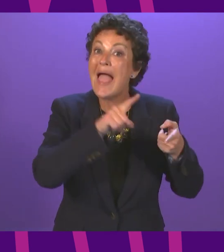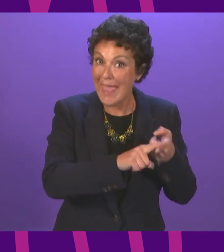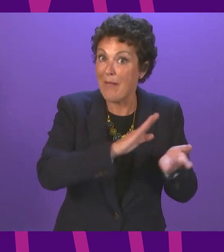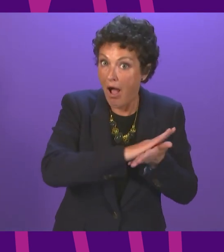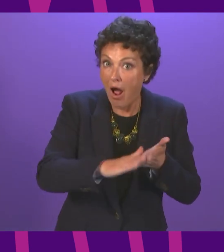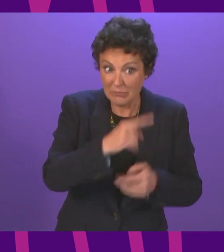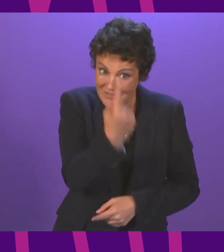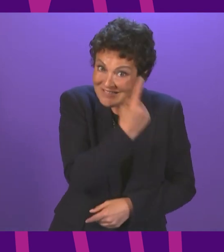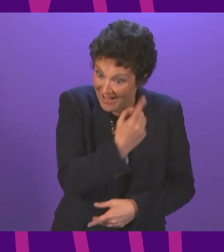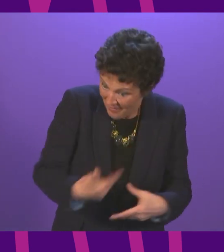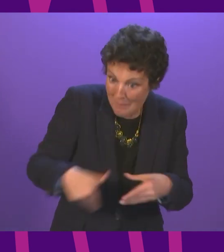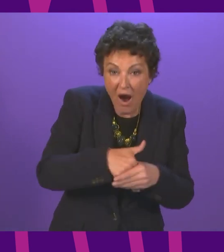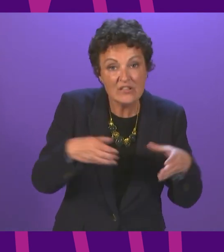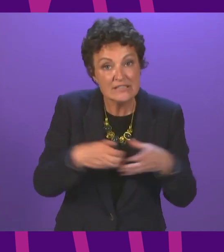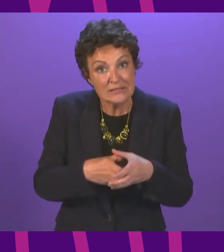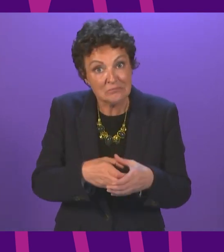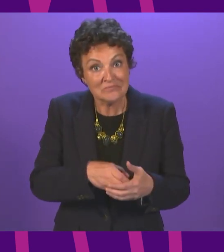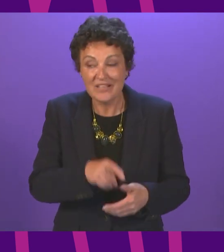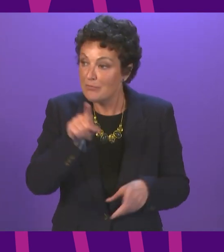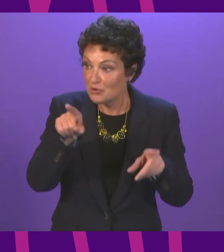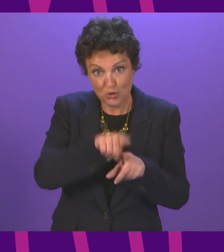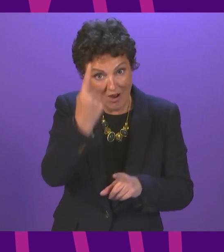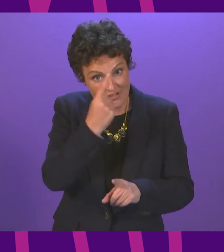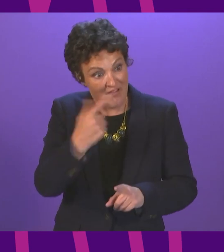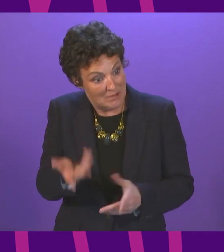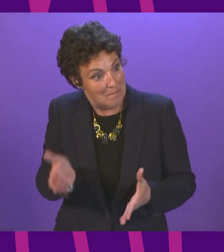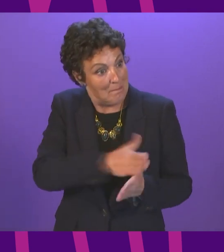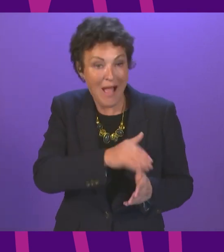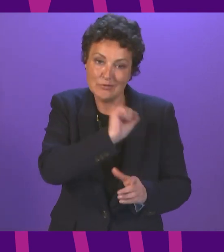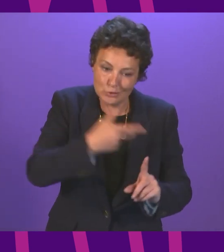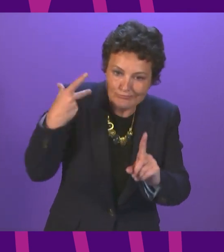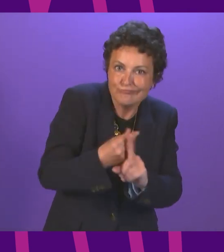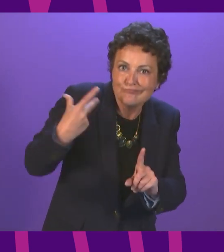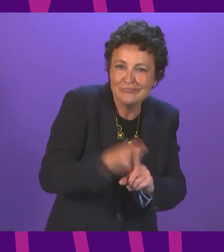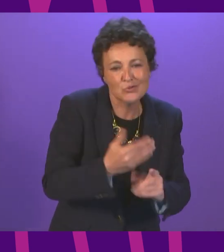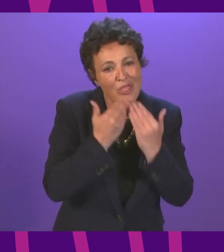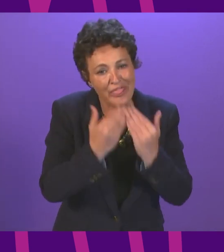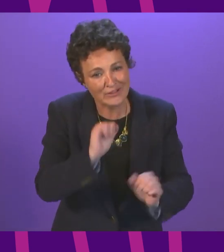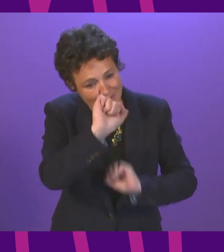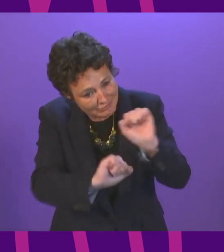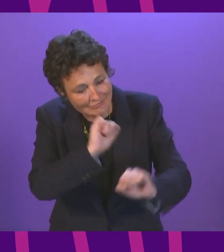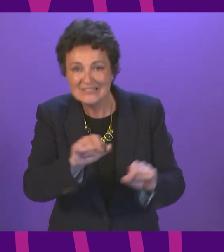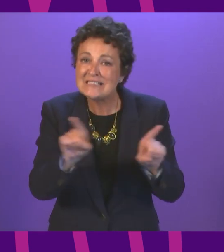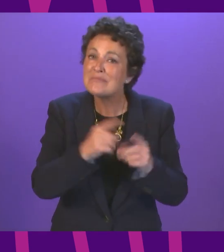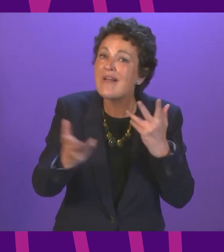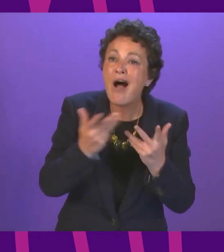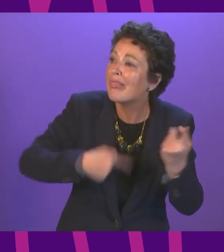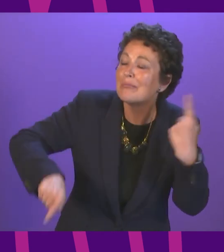her responsibilities in this Parliament has been vaccinating people. So thank you to her as well as the many others across the country.